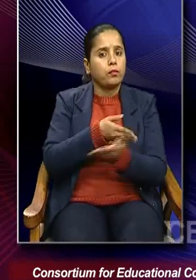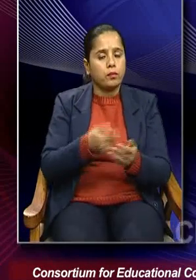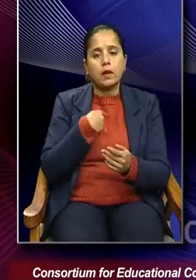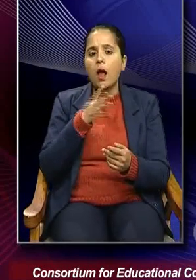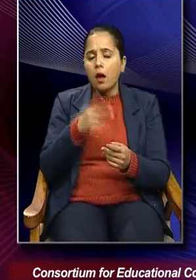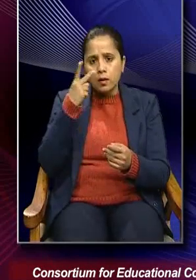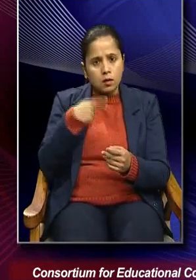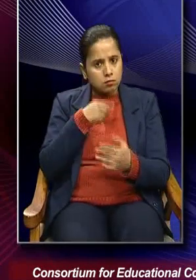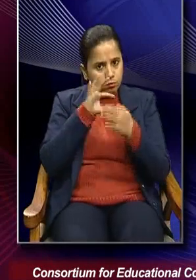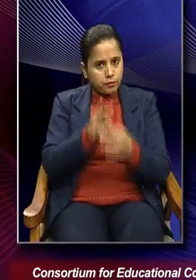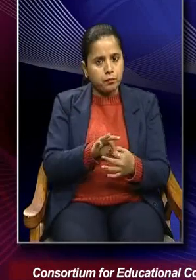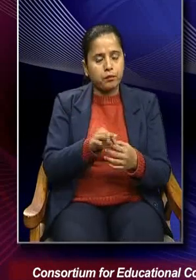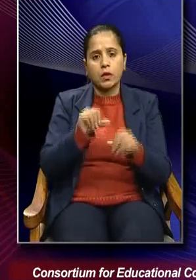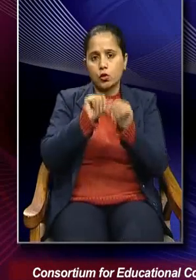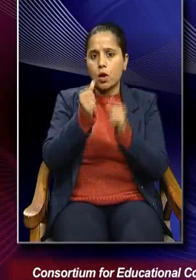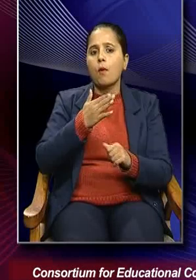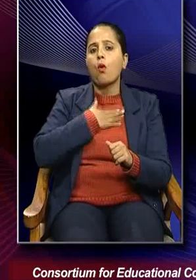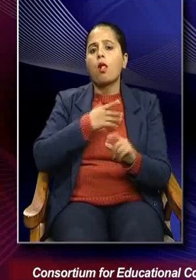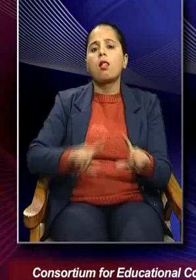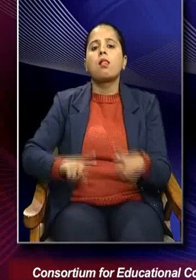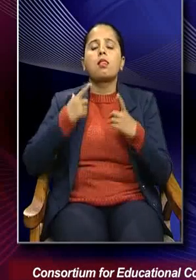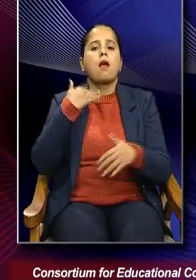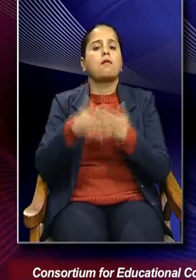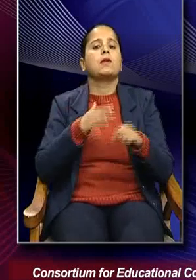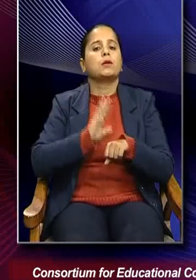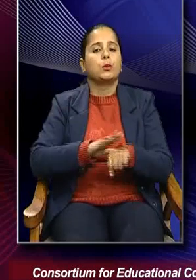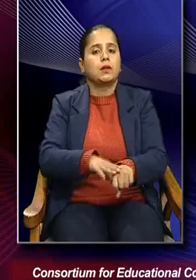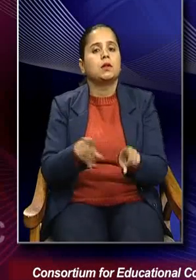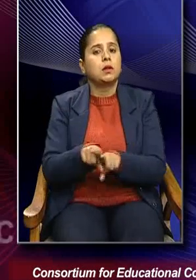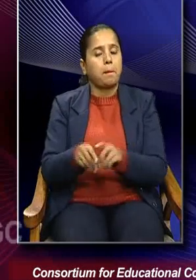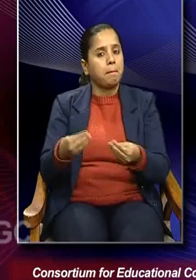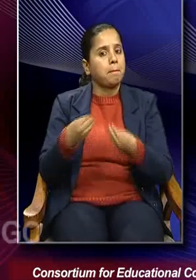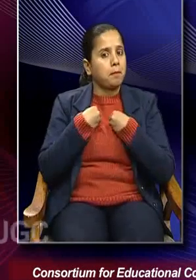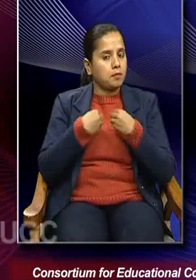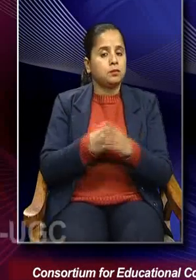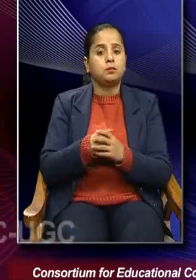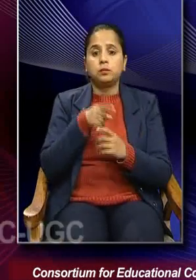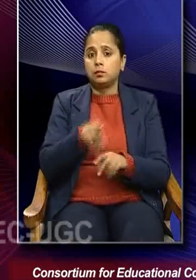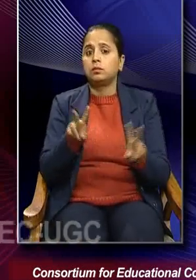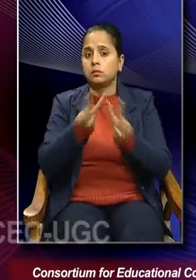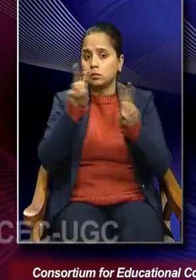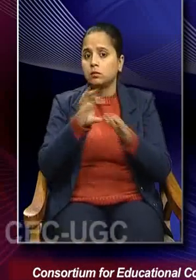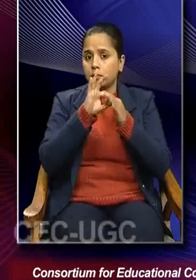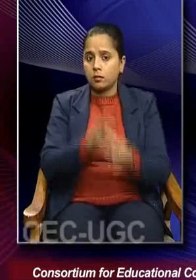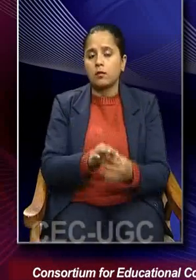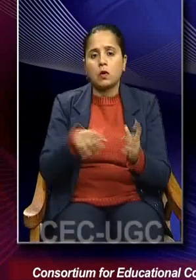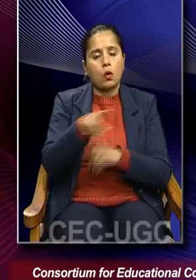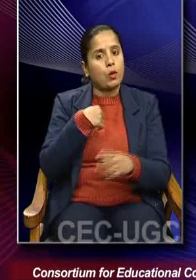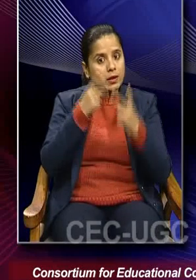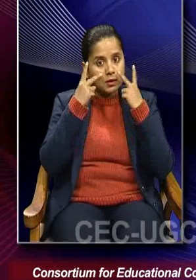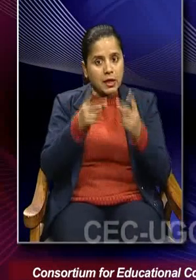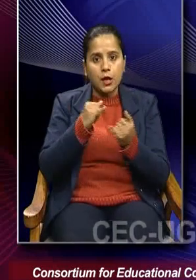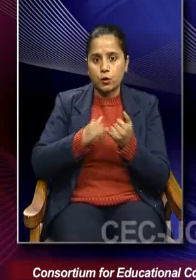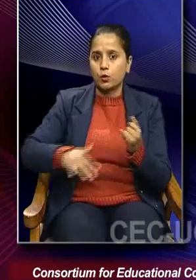fall shape our particular life experiences. So, in that context, when we look at